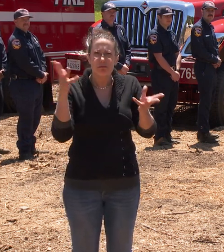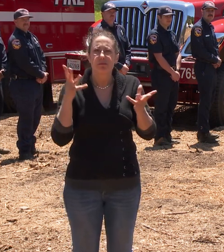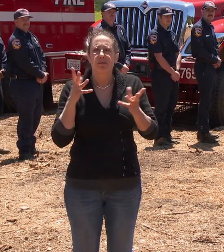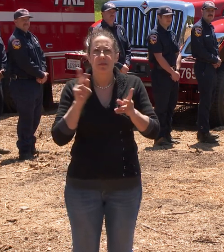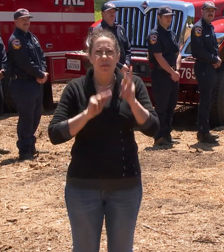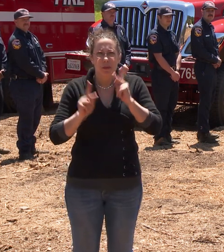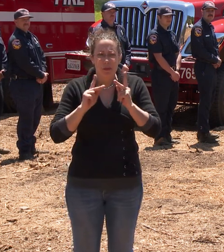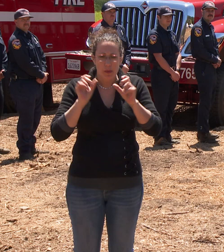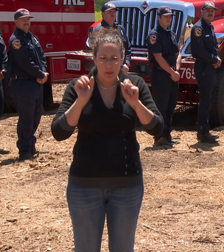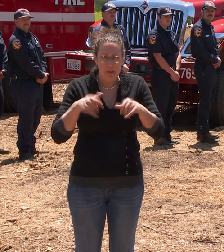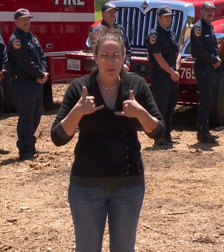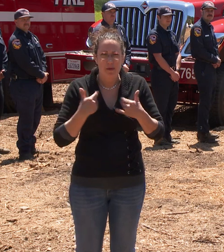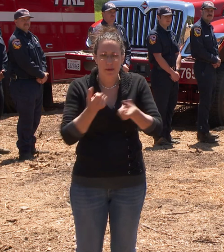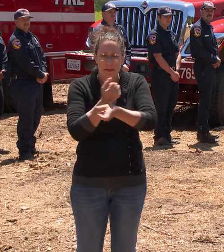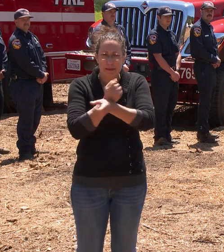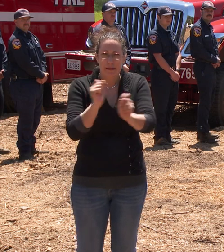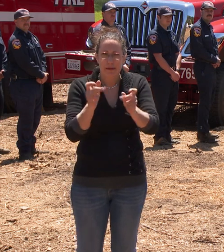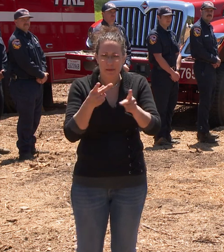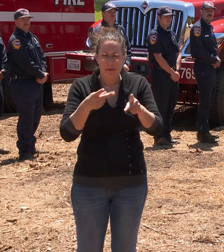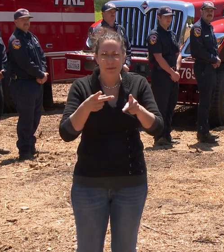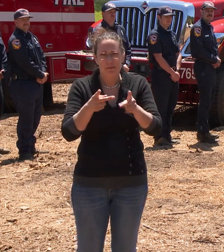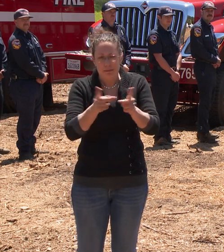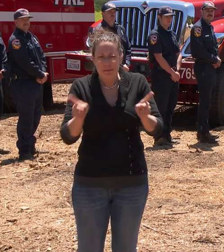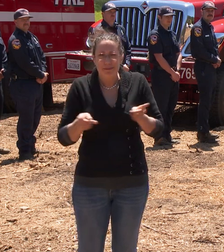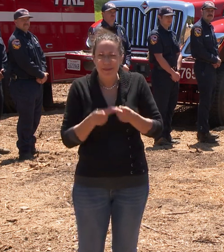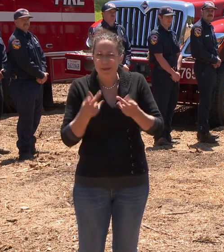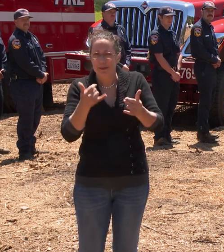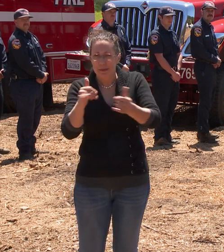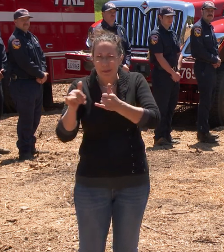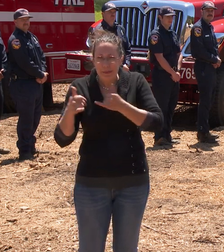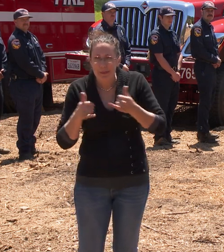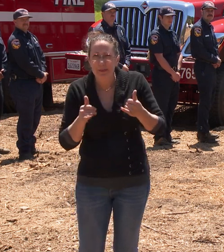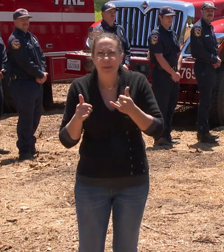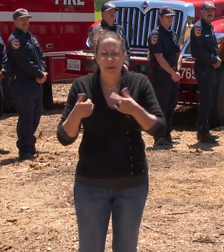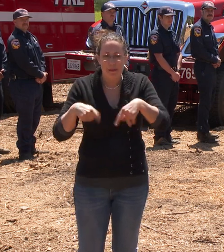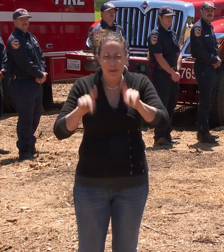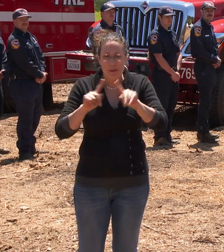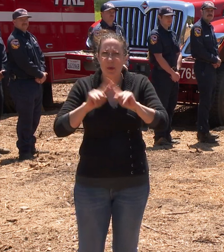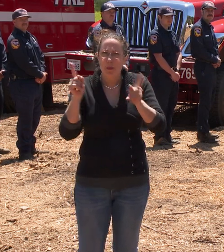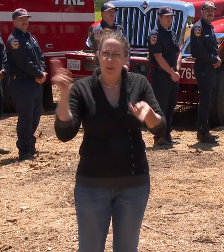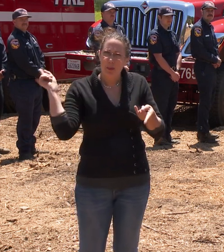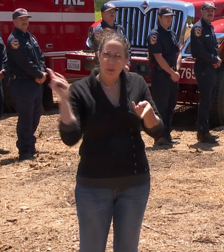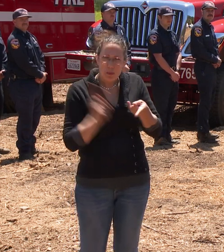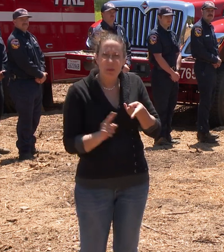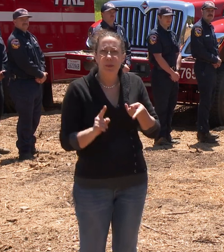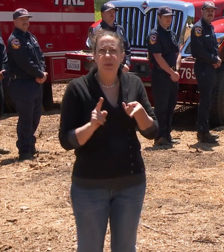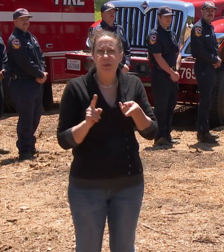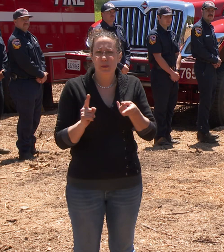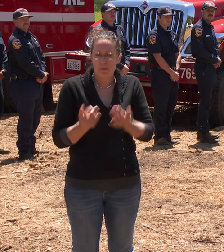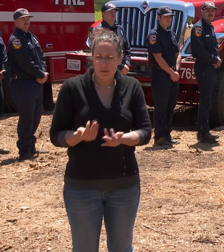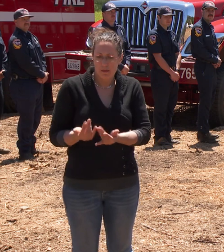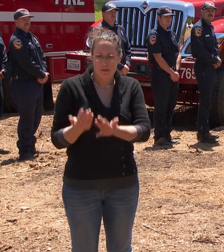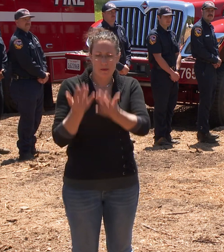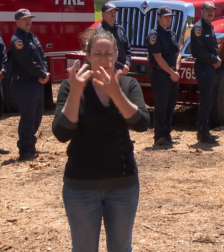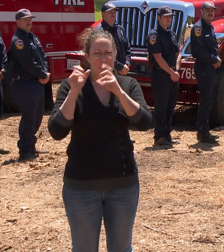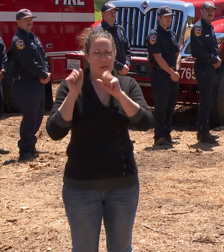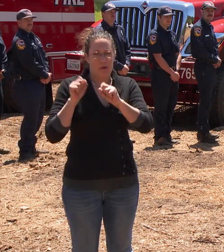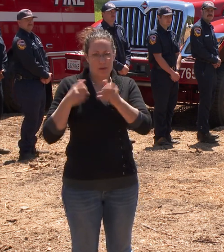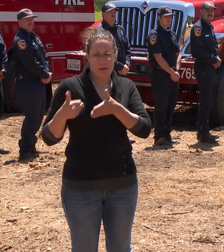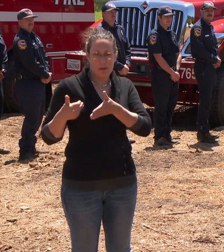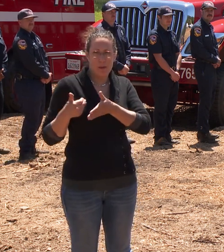and accessible recreational opportunities, but also reducing the threat of wildfire to our neighboring communities.